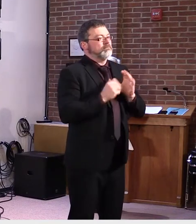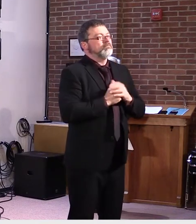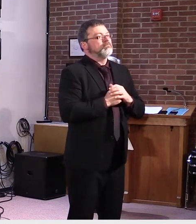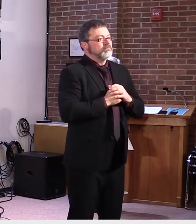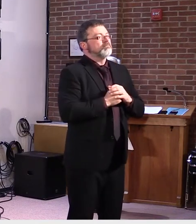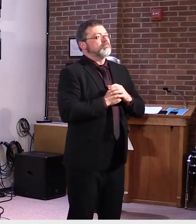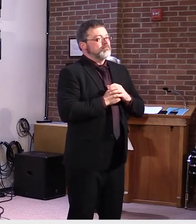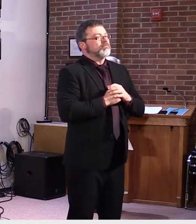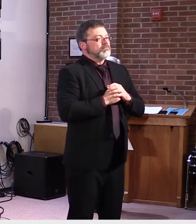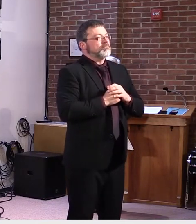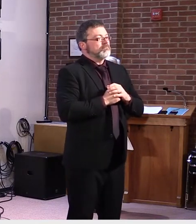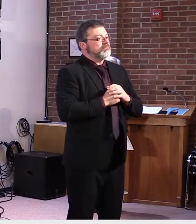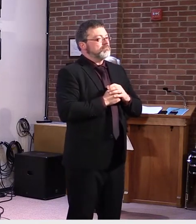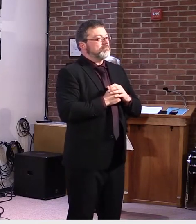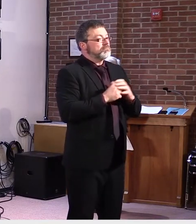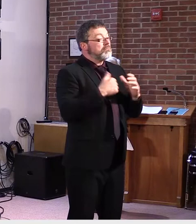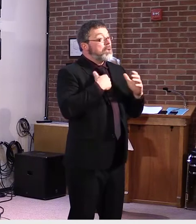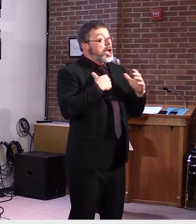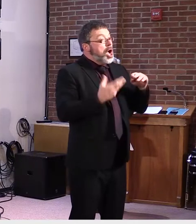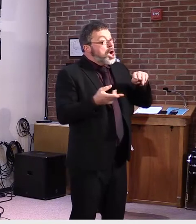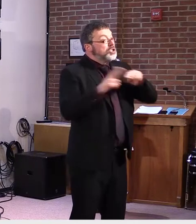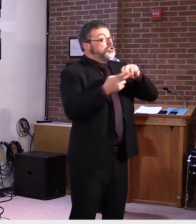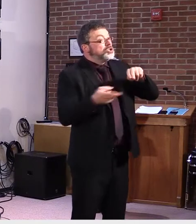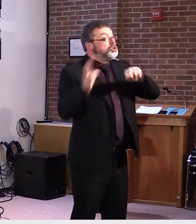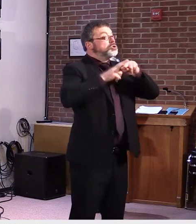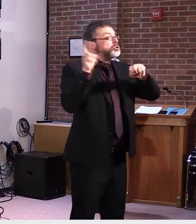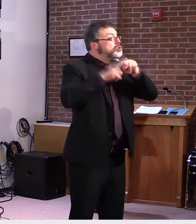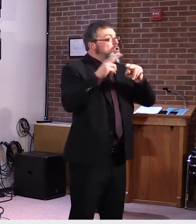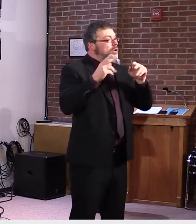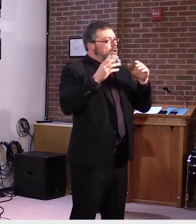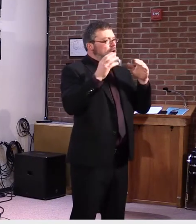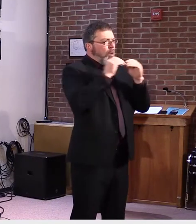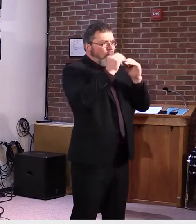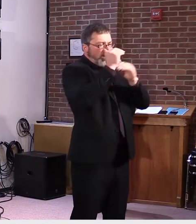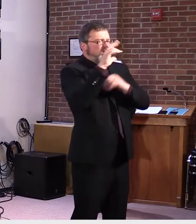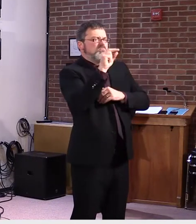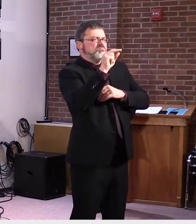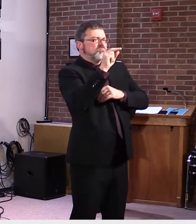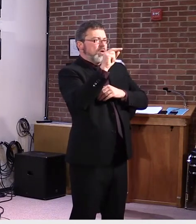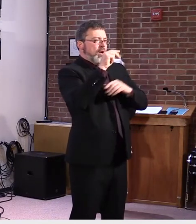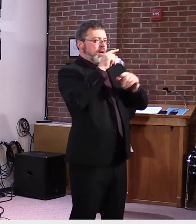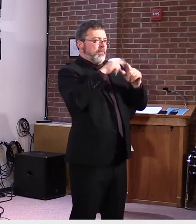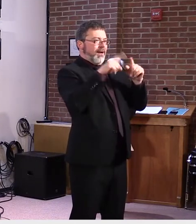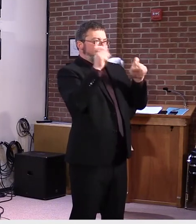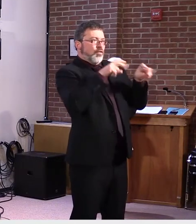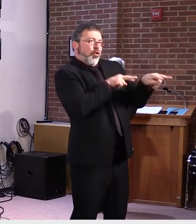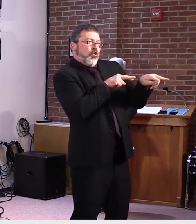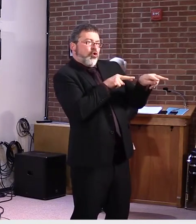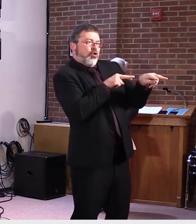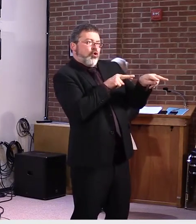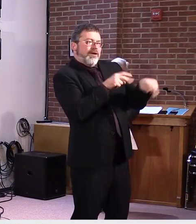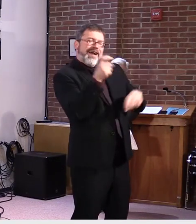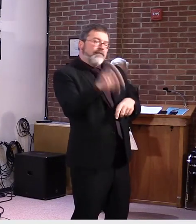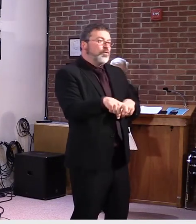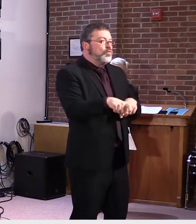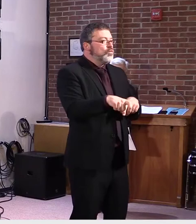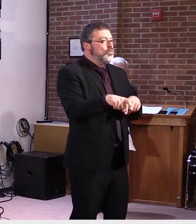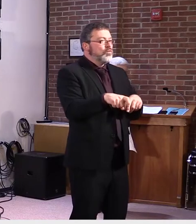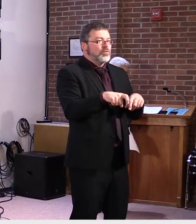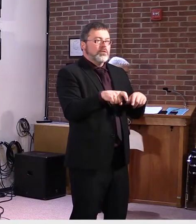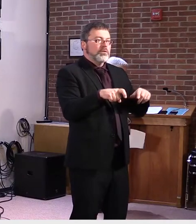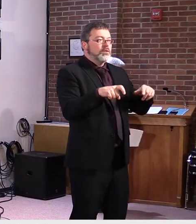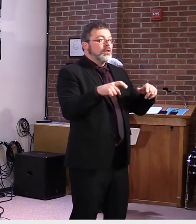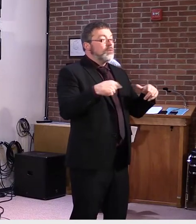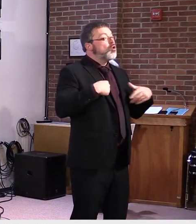respects because we just don't know. There's just too many questions. But if things, again, open